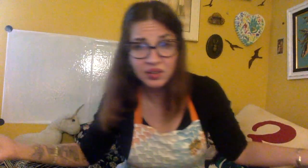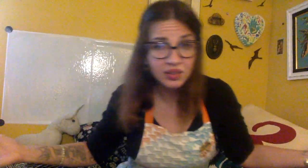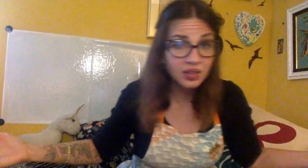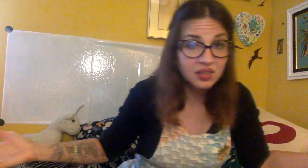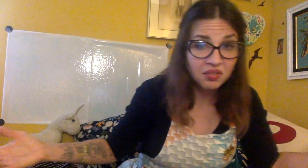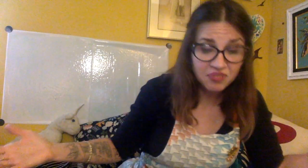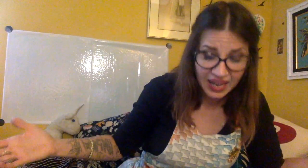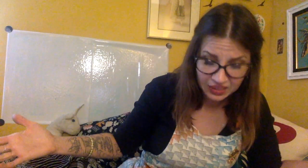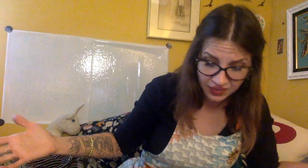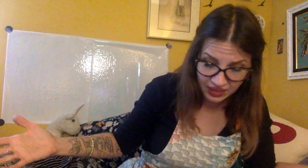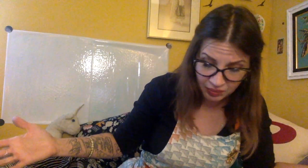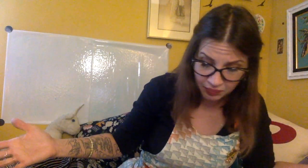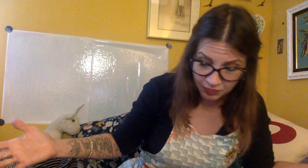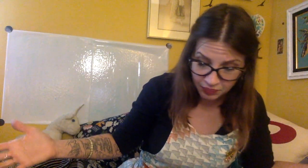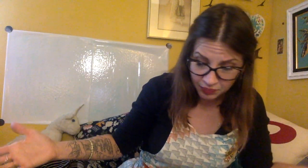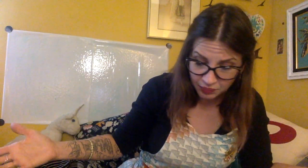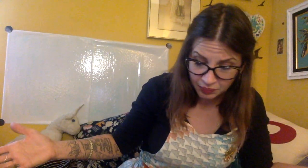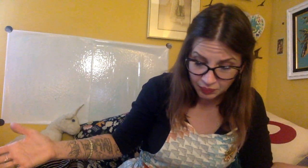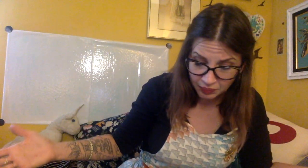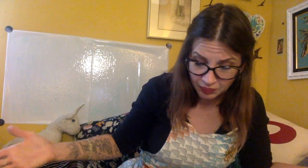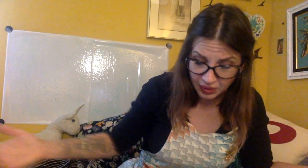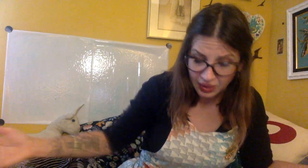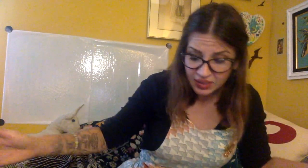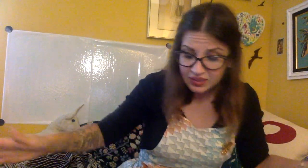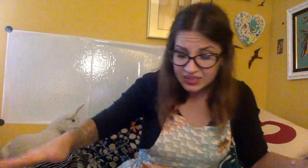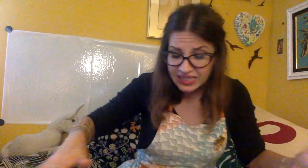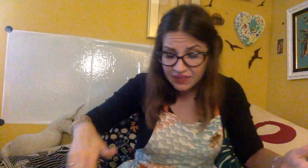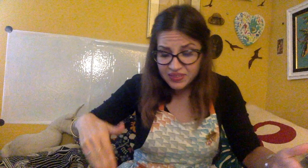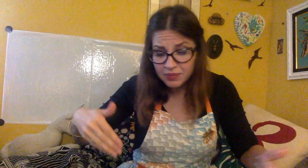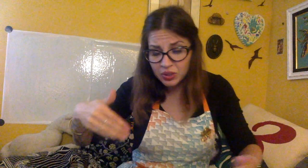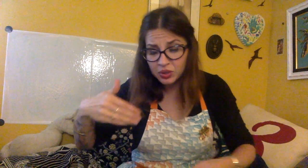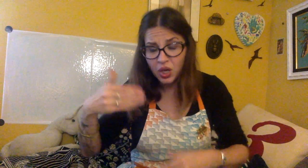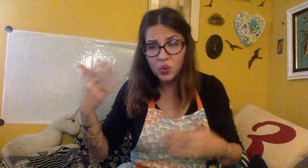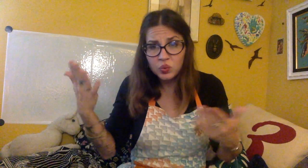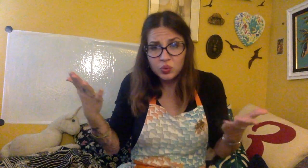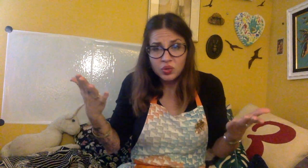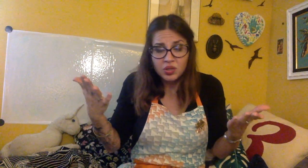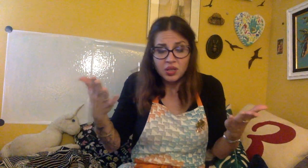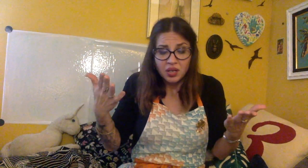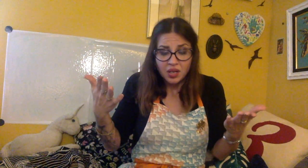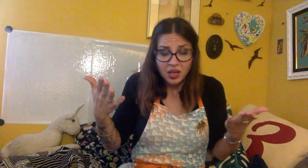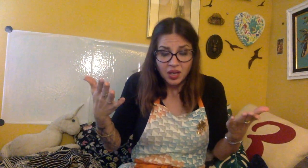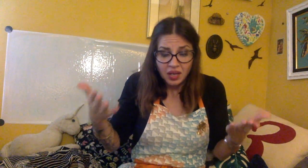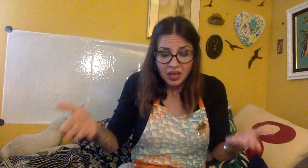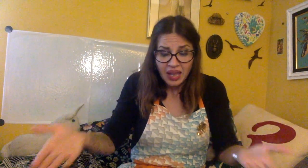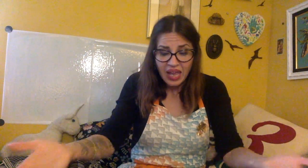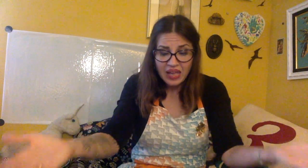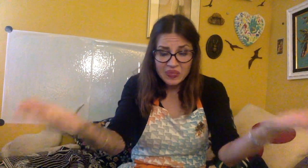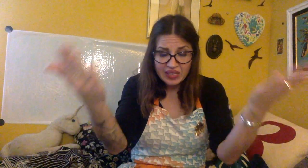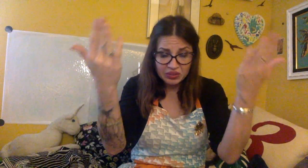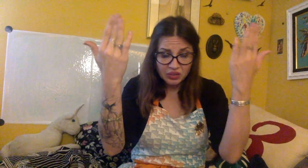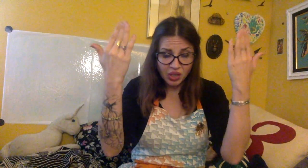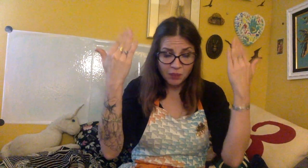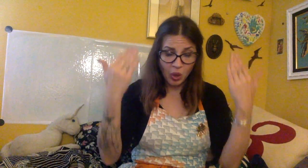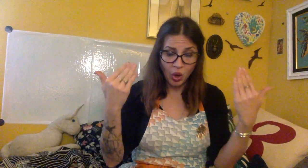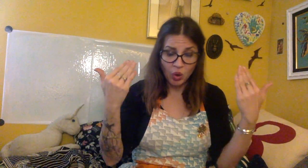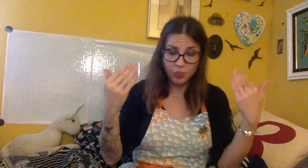to find them. Leave them alone and they'll come home